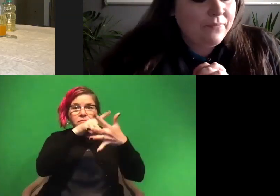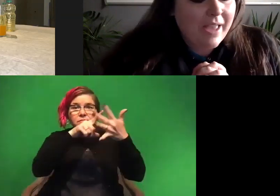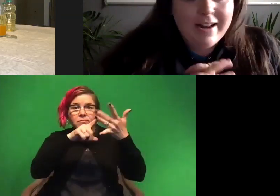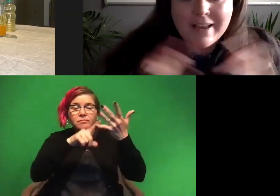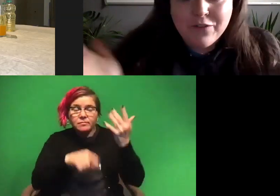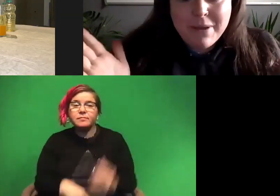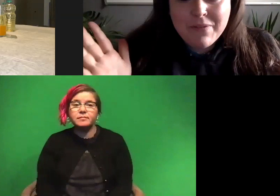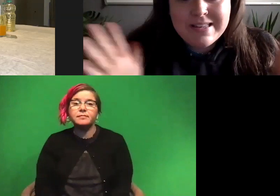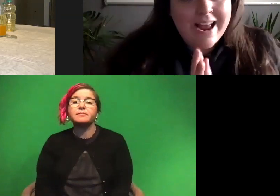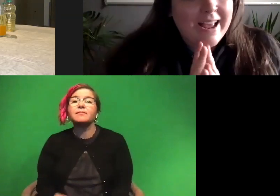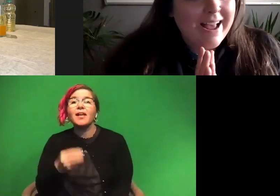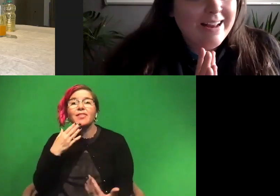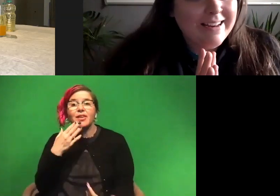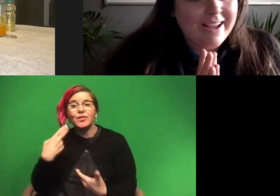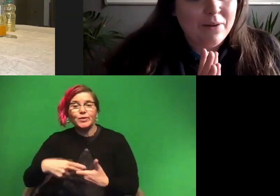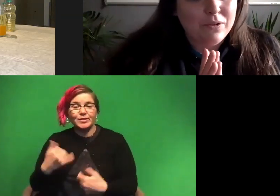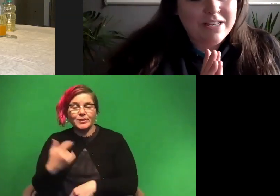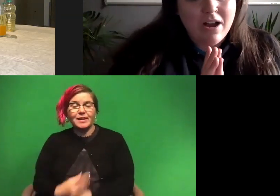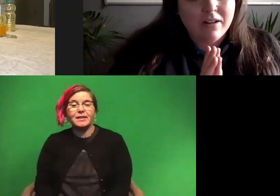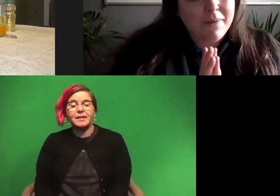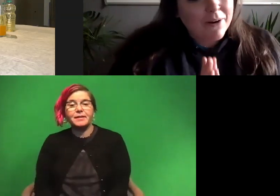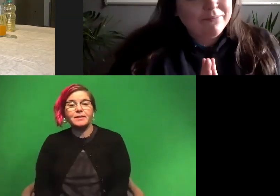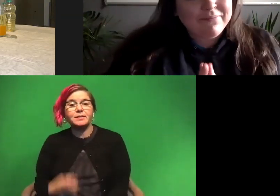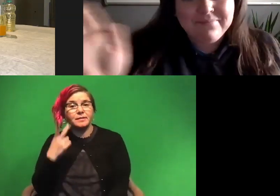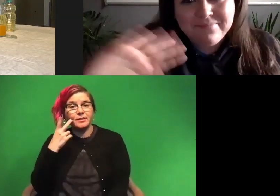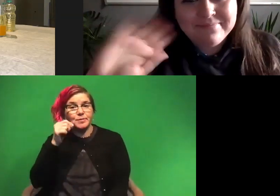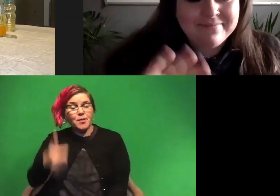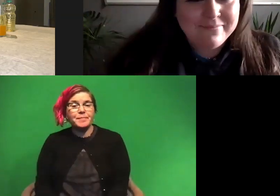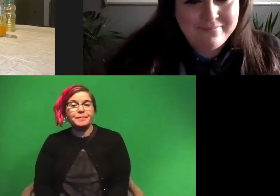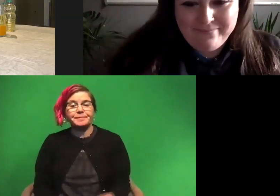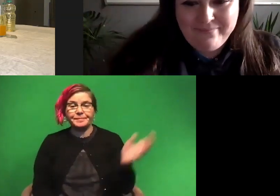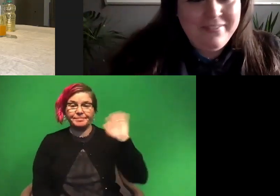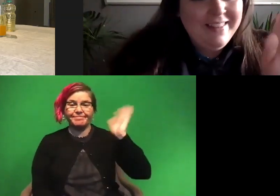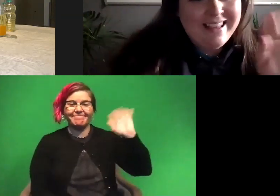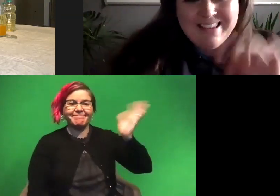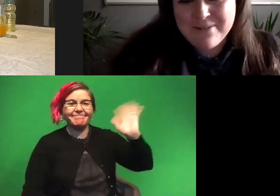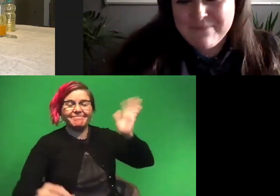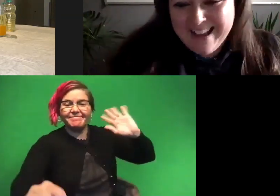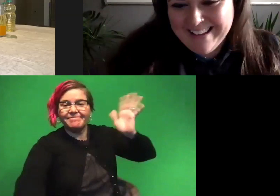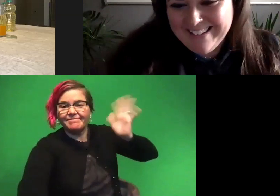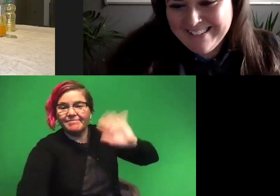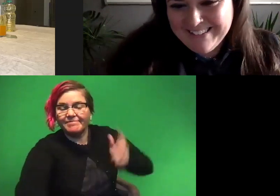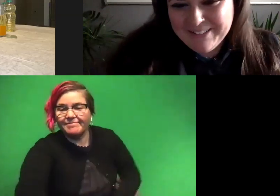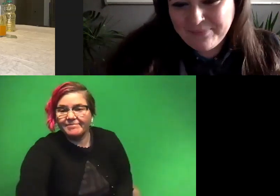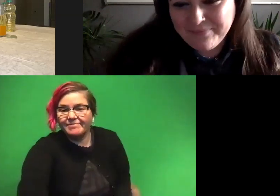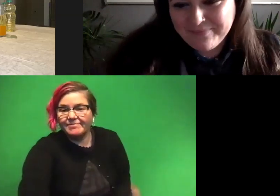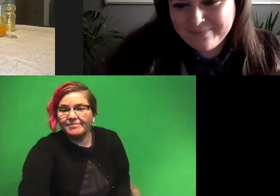Um, and thank you for being with us today. And, uh, we'll see y'all tomorrow. Thank you. Bye everybody. Thank you. Bye.